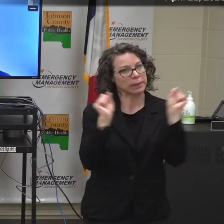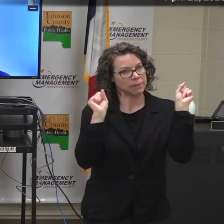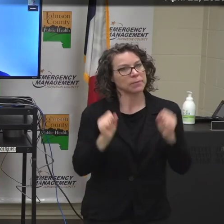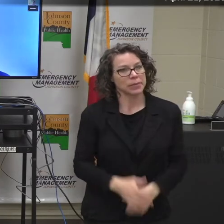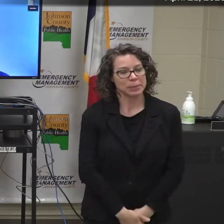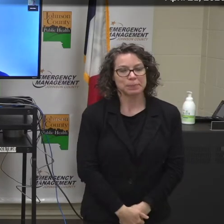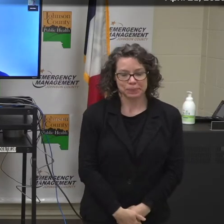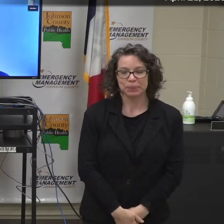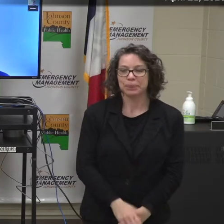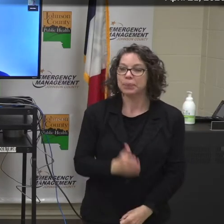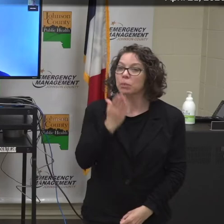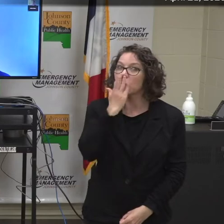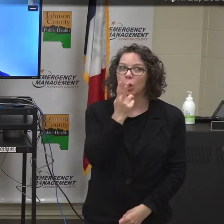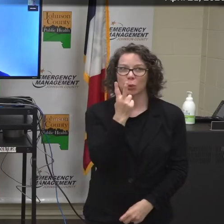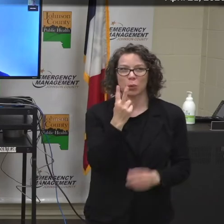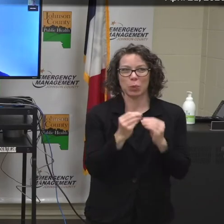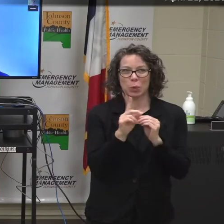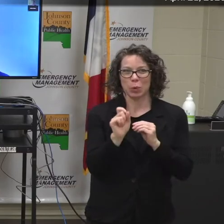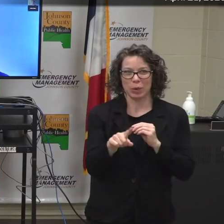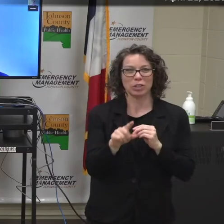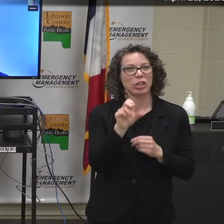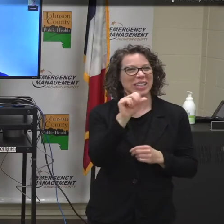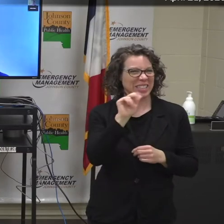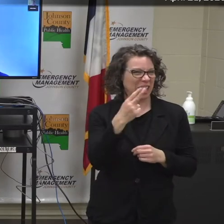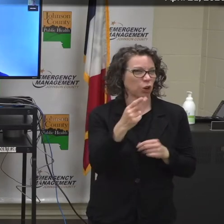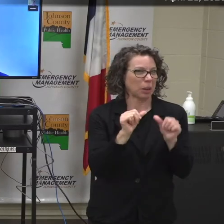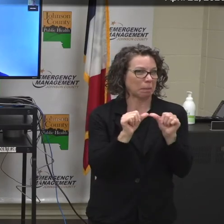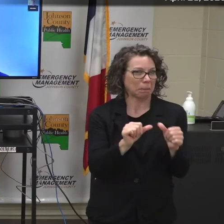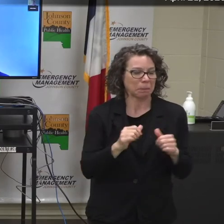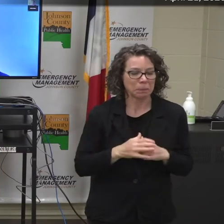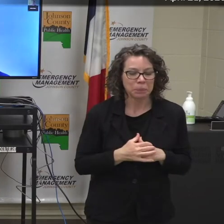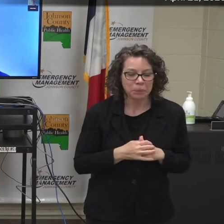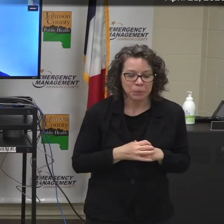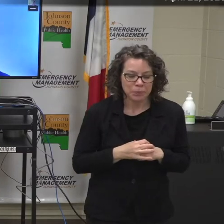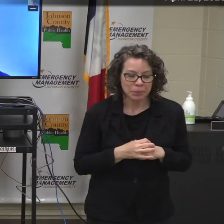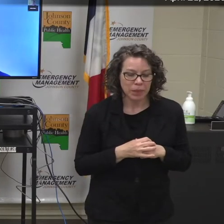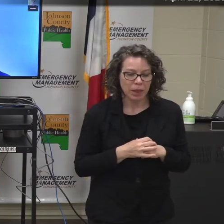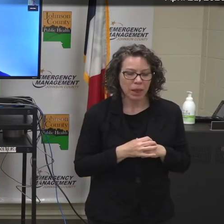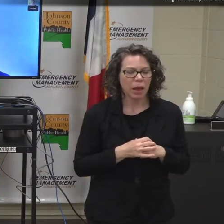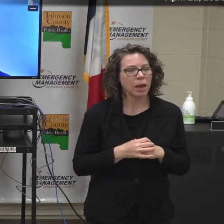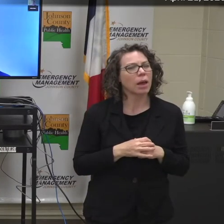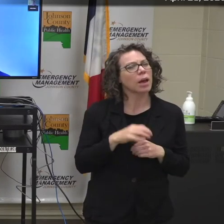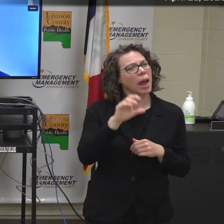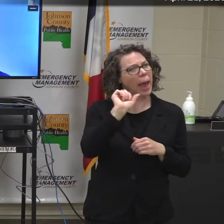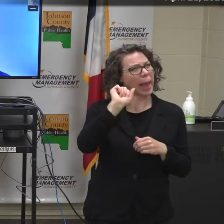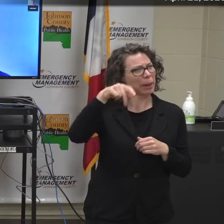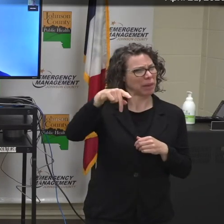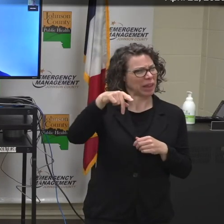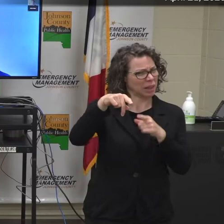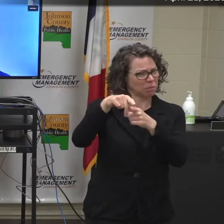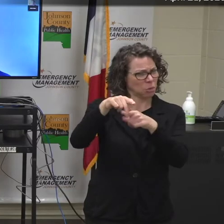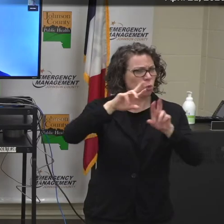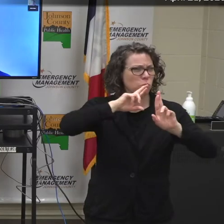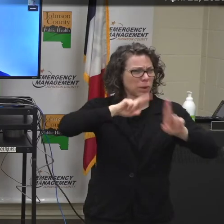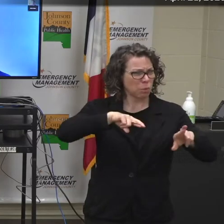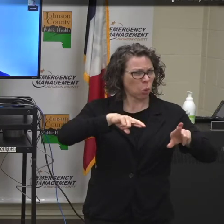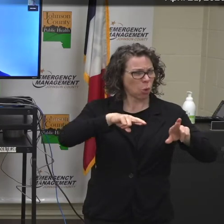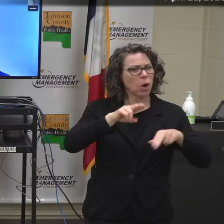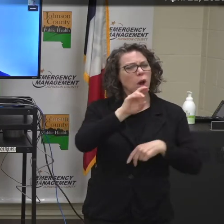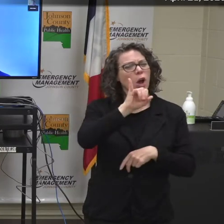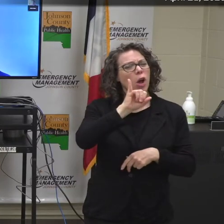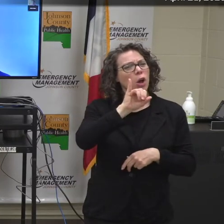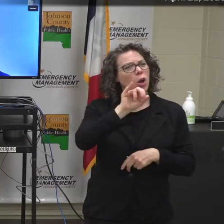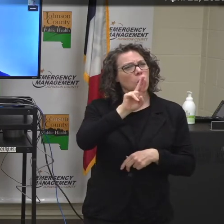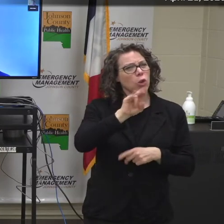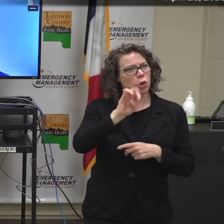Great. Two more questions from Sarah with the Daily Iowan. The AP reported that the UI had entered a contract